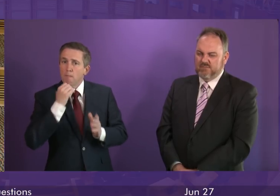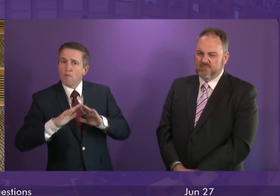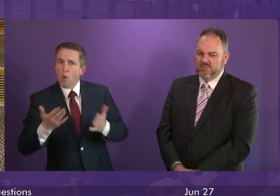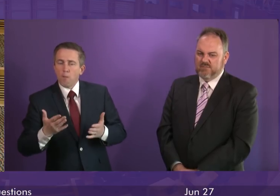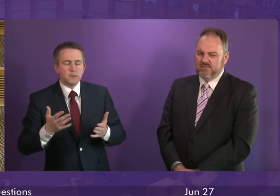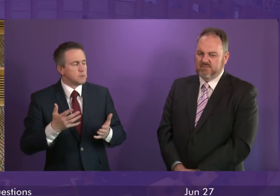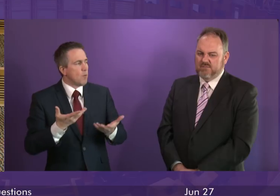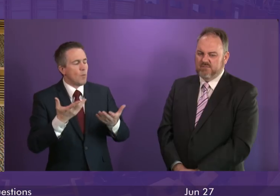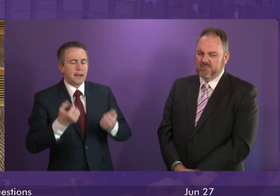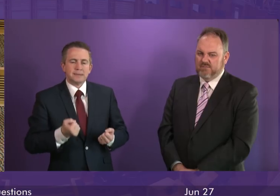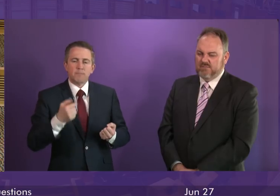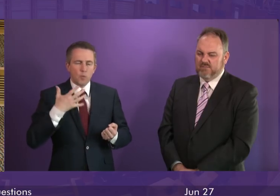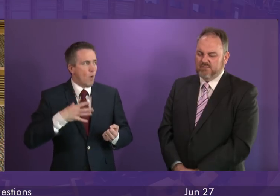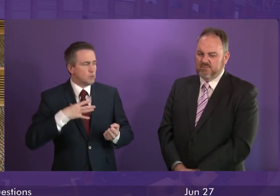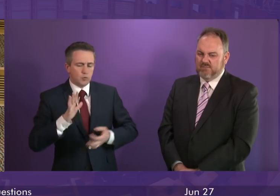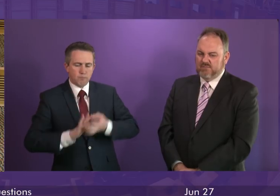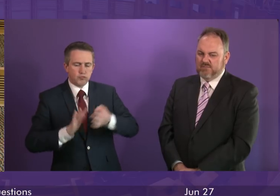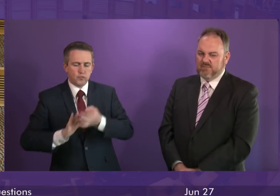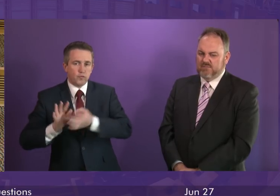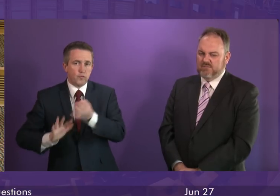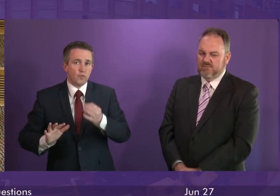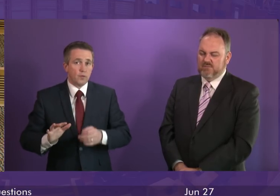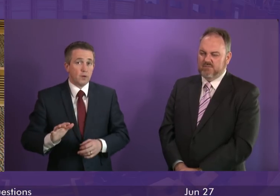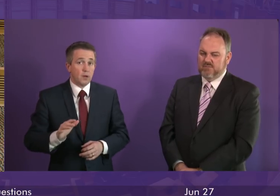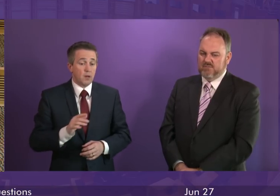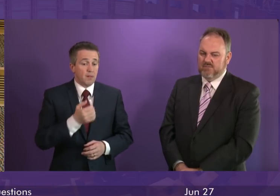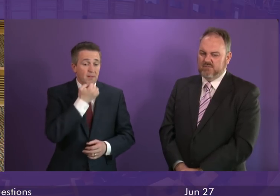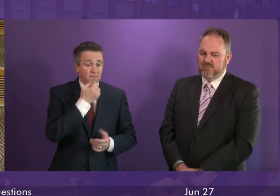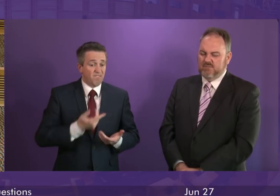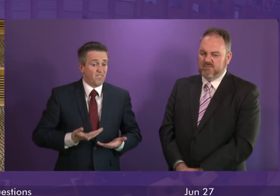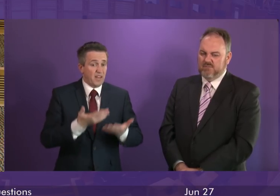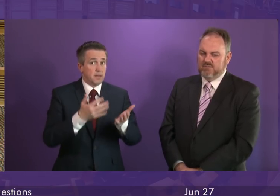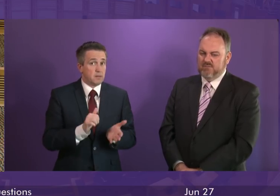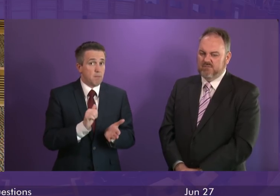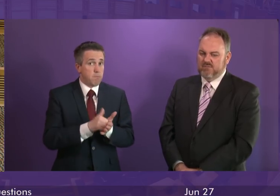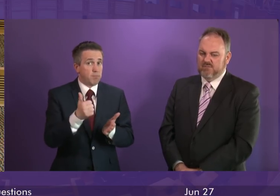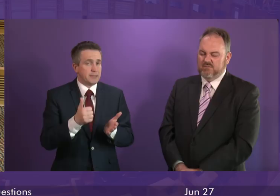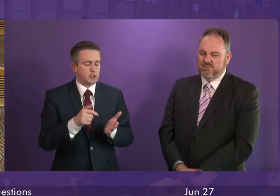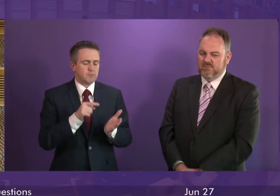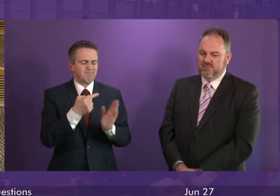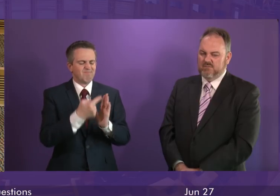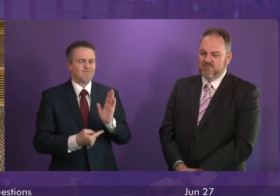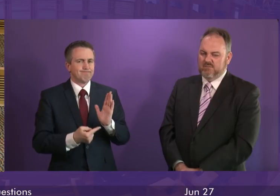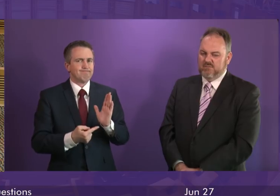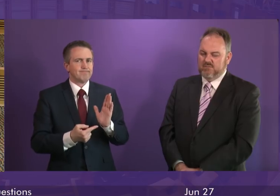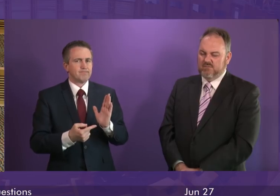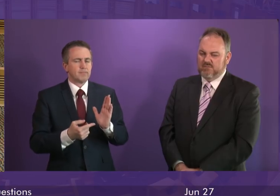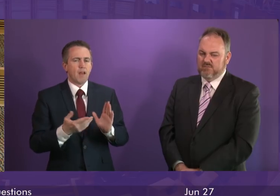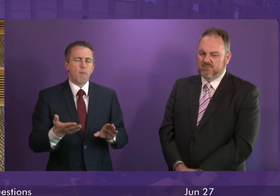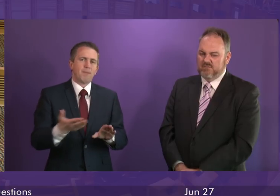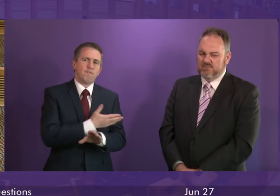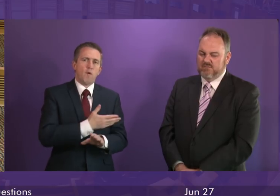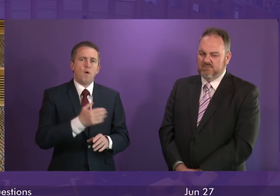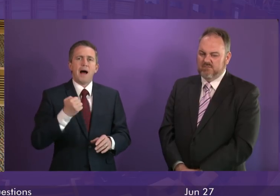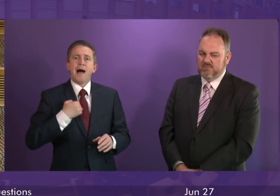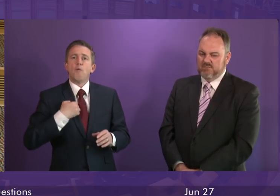we take seriously. The figures that were published this week of course largely predate the publication of